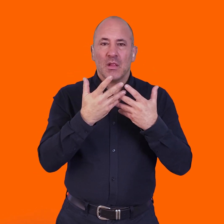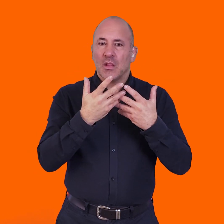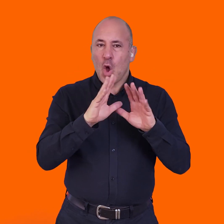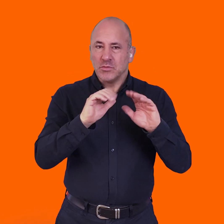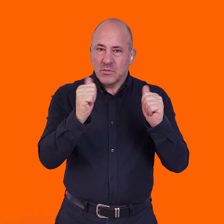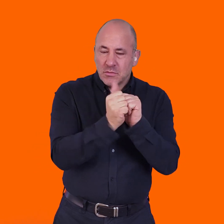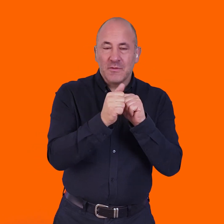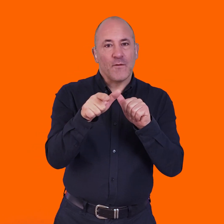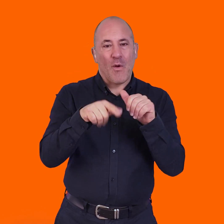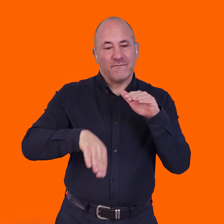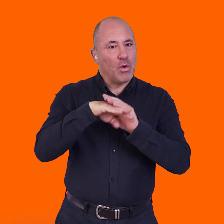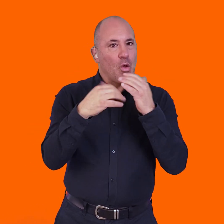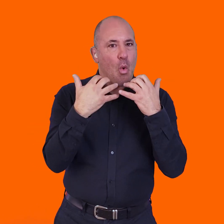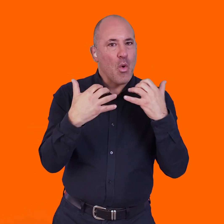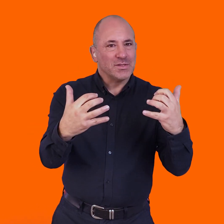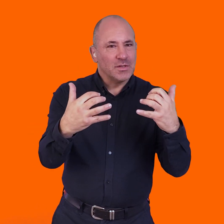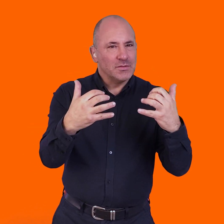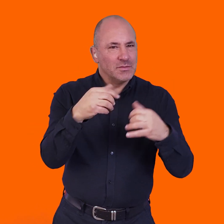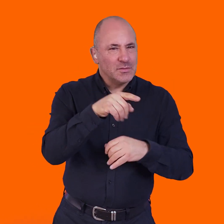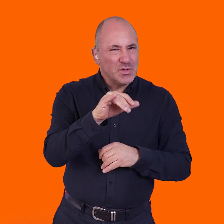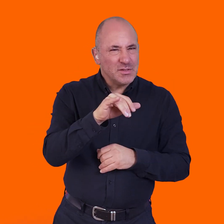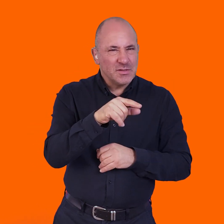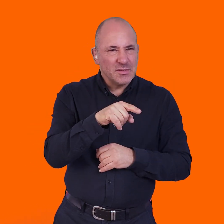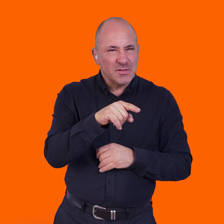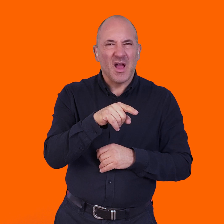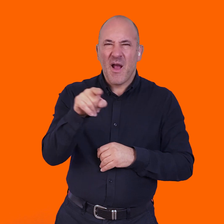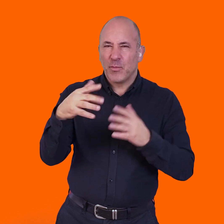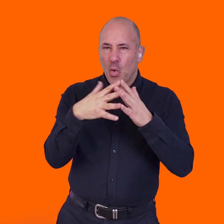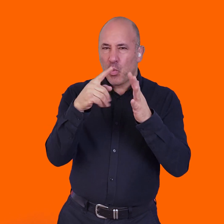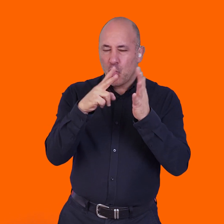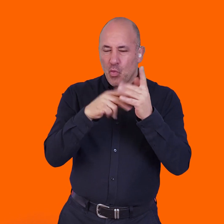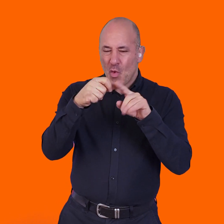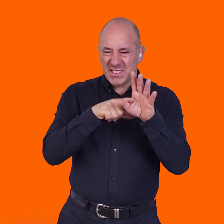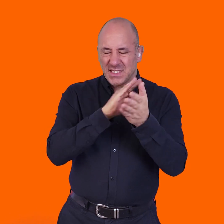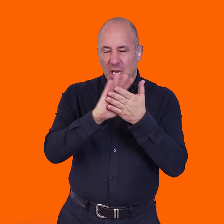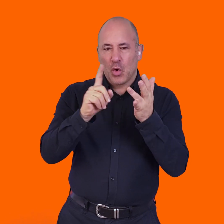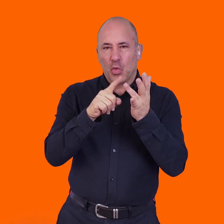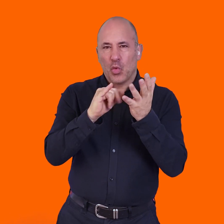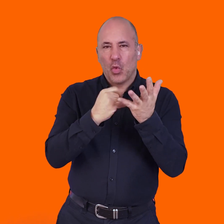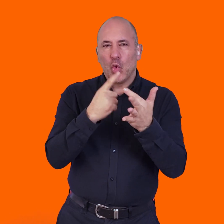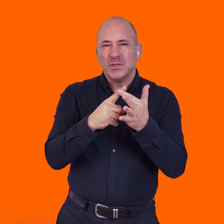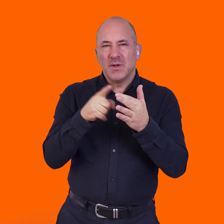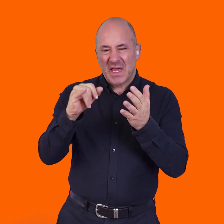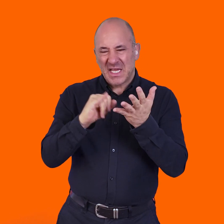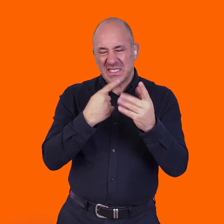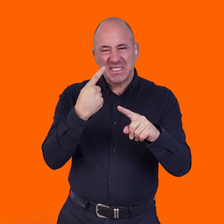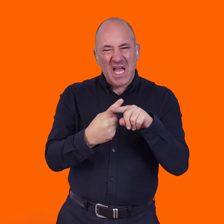was not done, was actually done for the entire audience. Yeah, I think that was Wendy who's, the, the show's comedy.